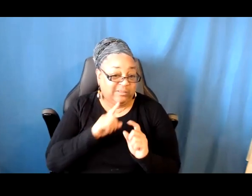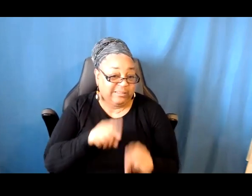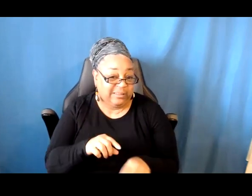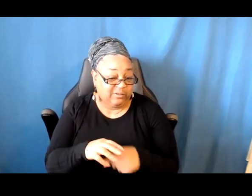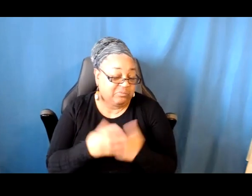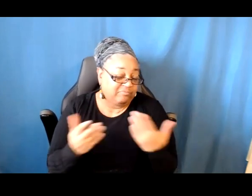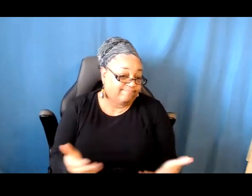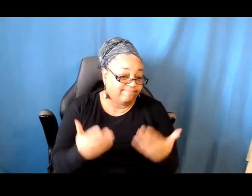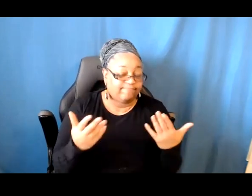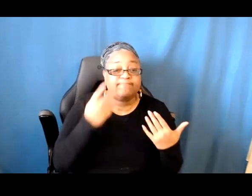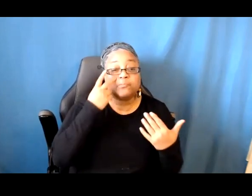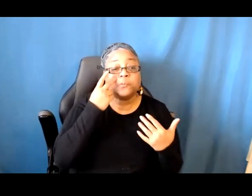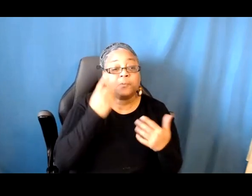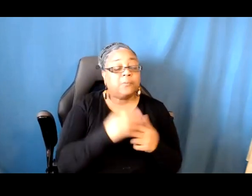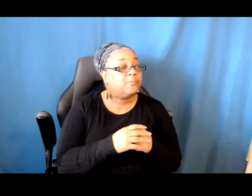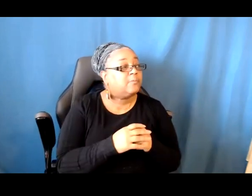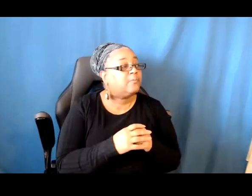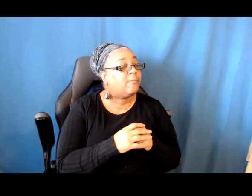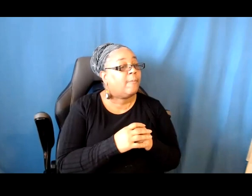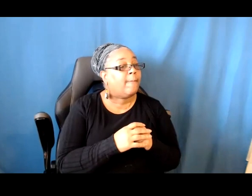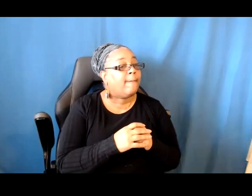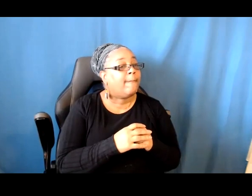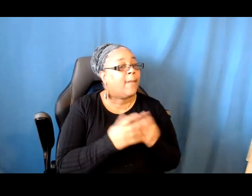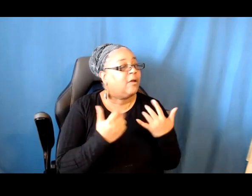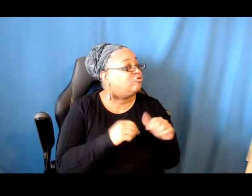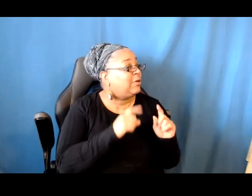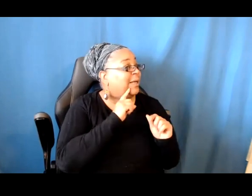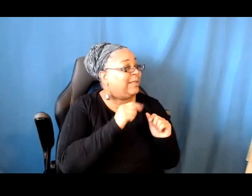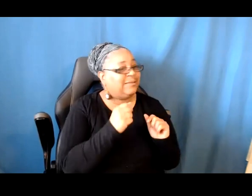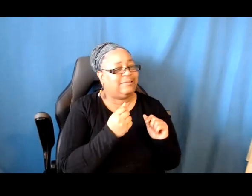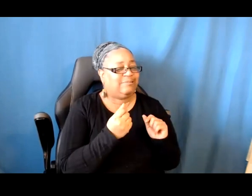Let's see. Try and answer a couple more.